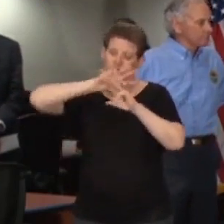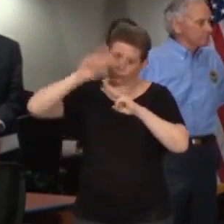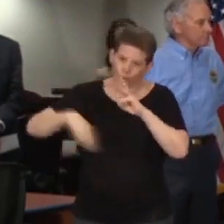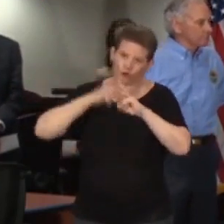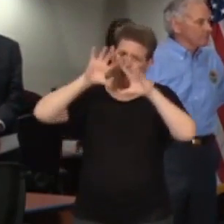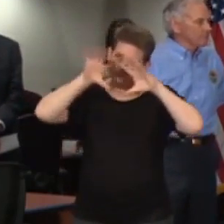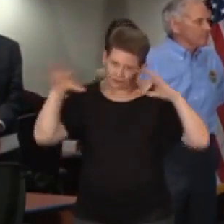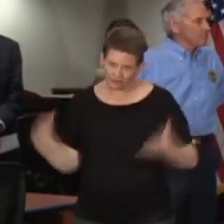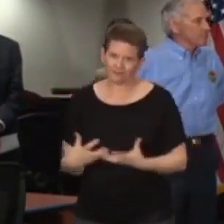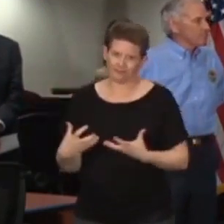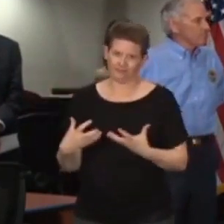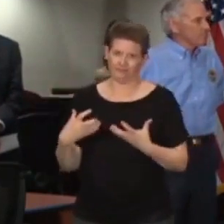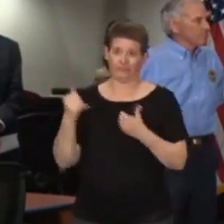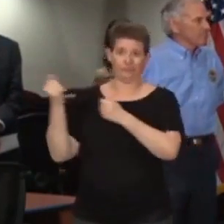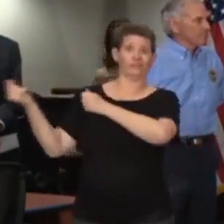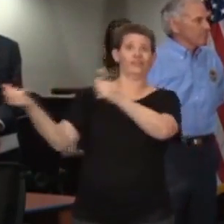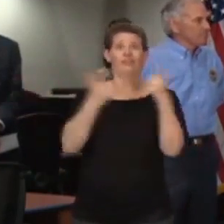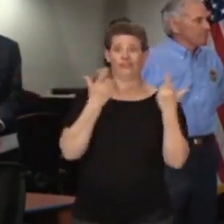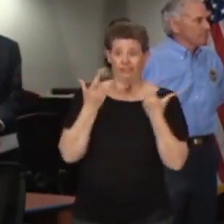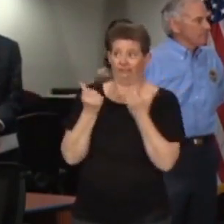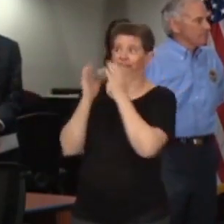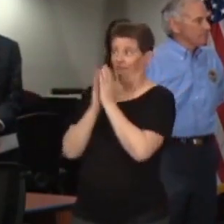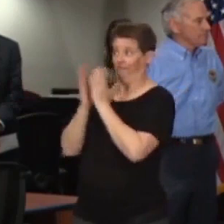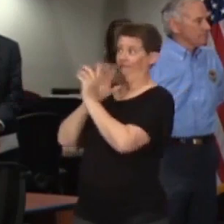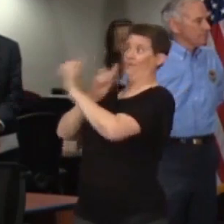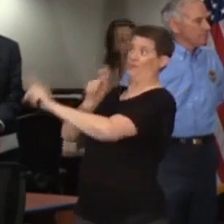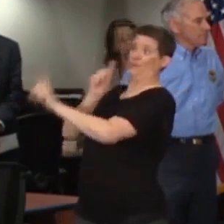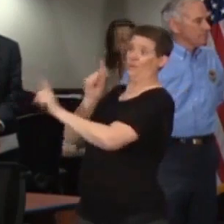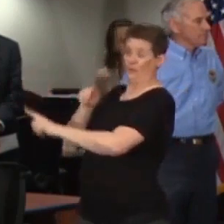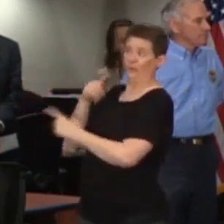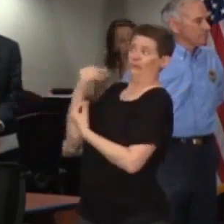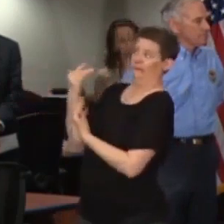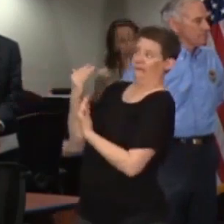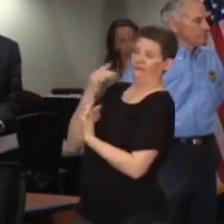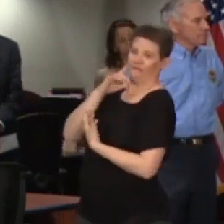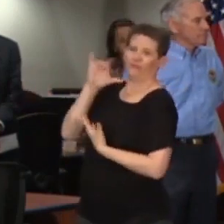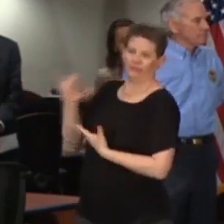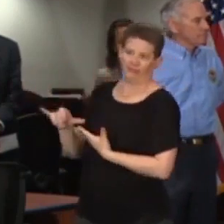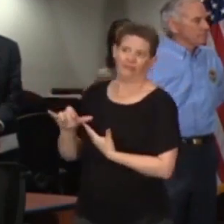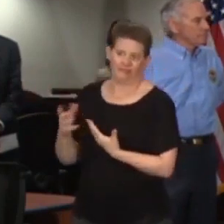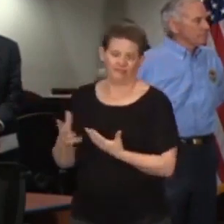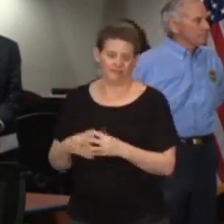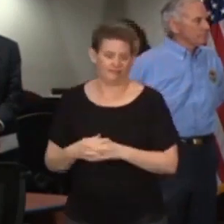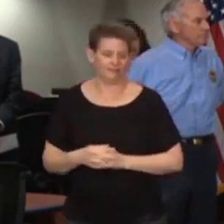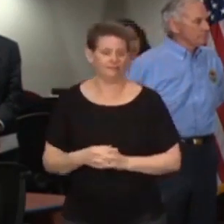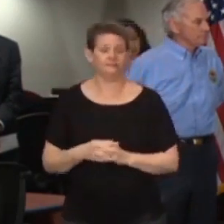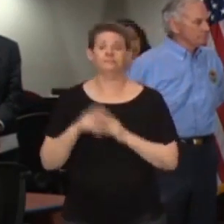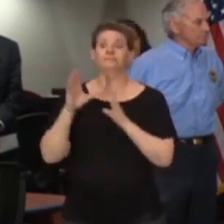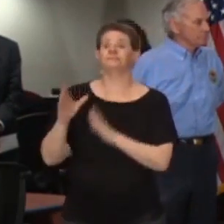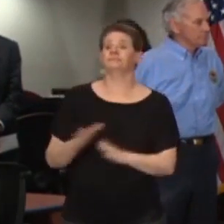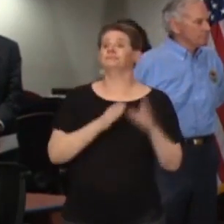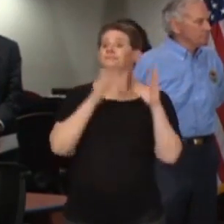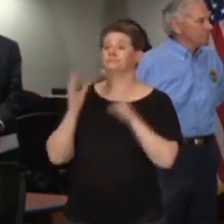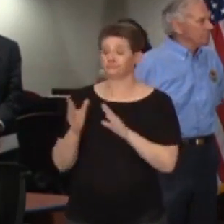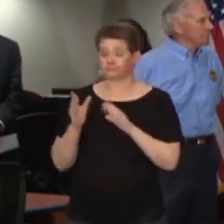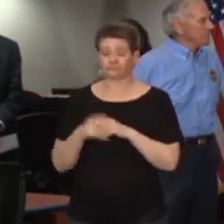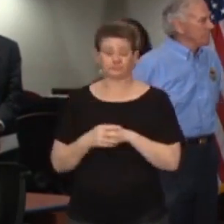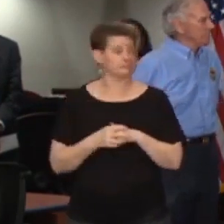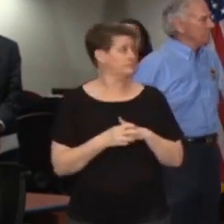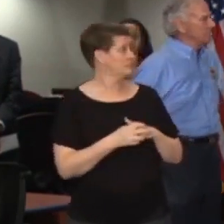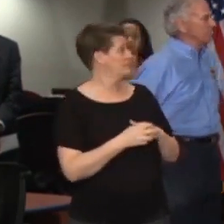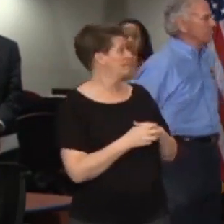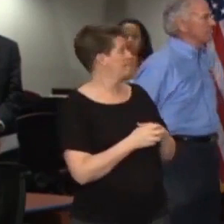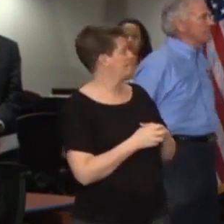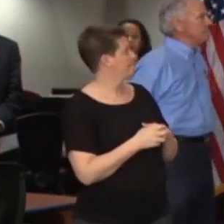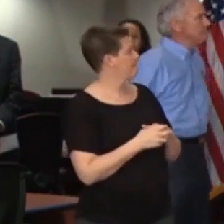is trying to obtain this equipment during this time. So the next slide is